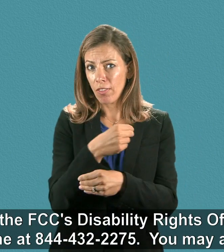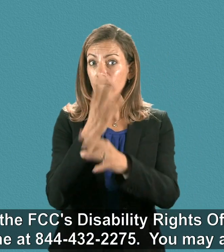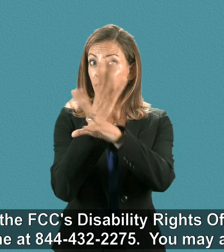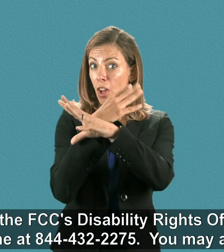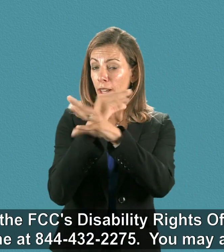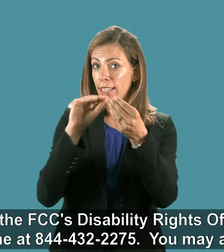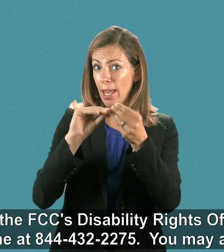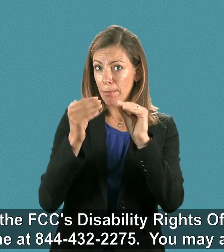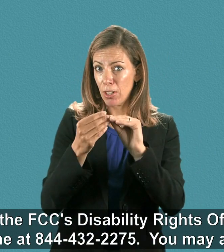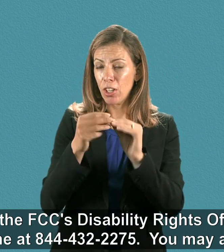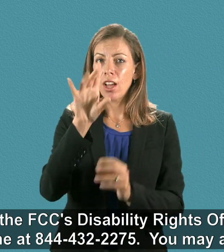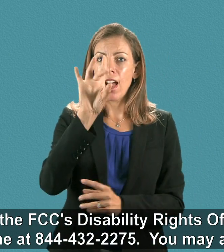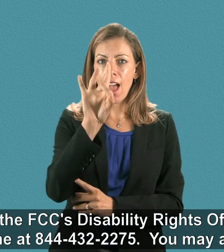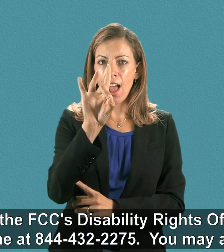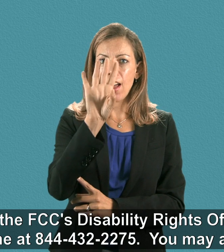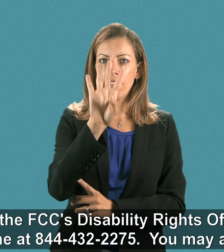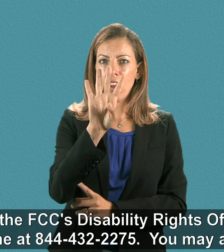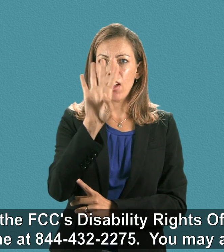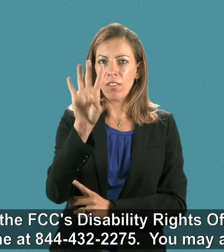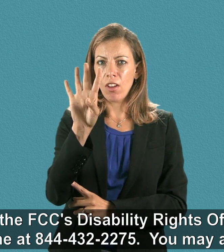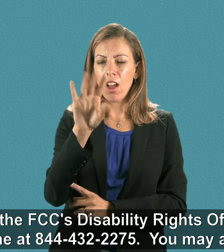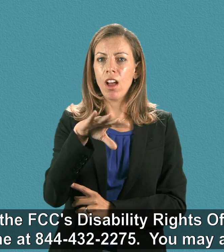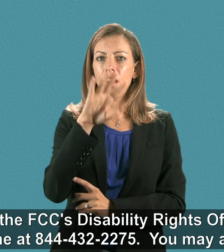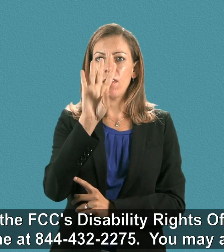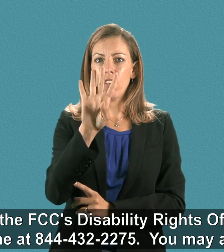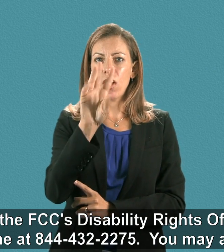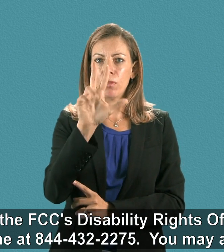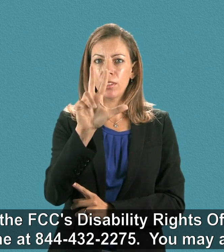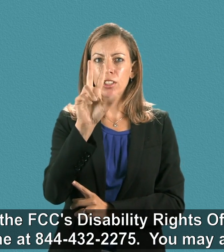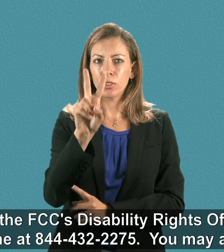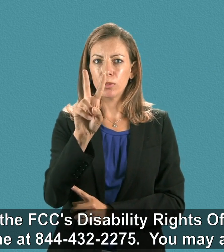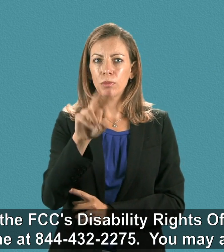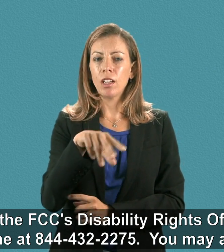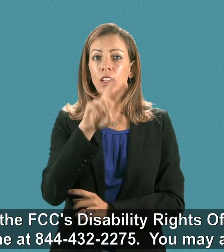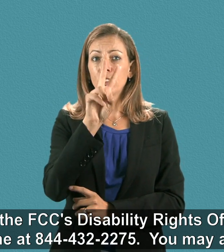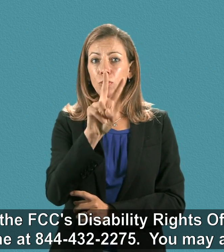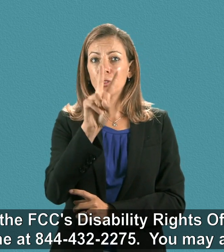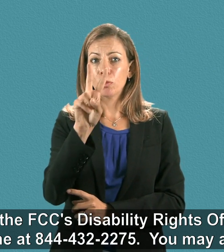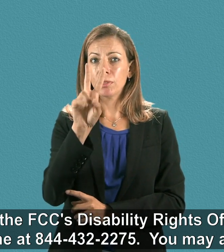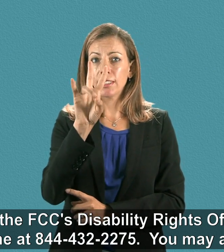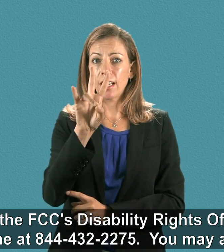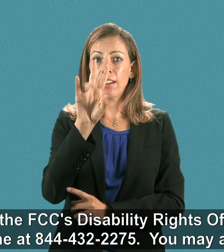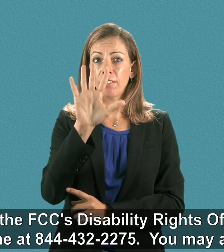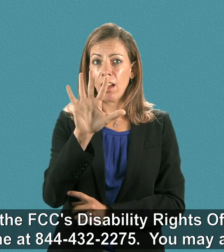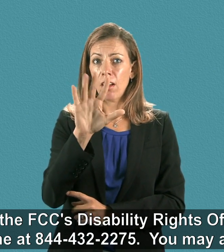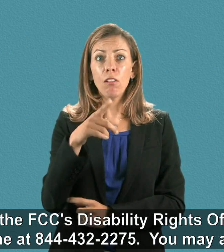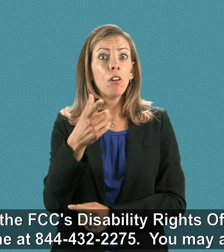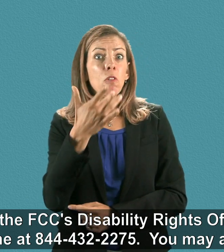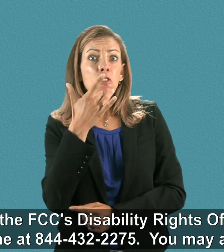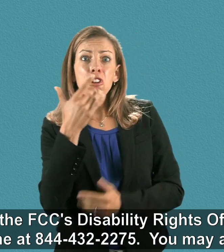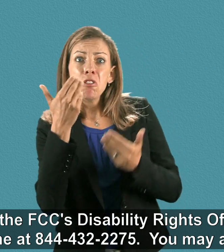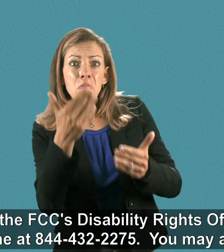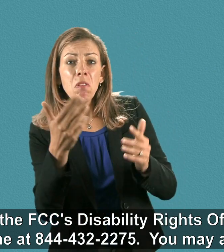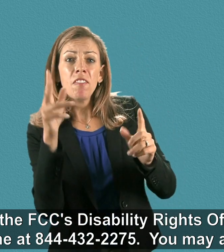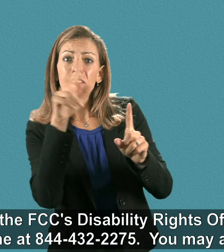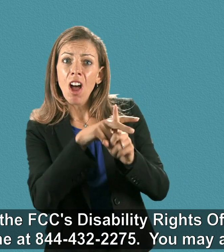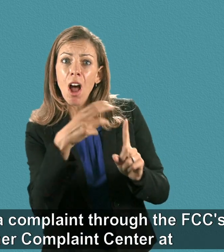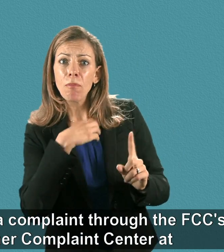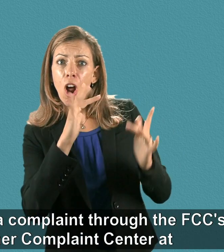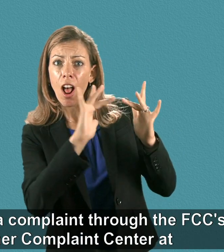Office Direct Video Line at 844-432-2275. You may also submit